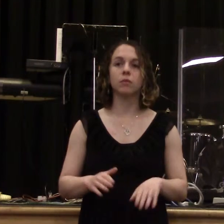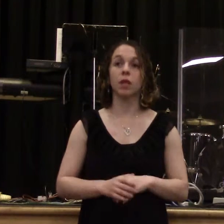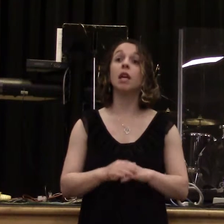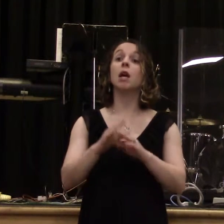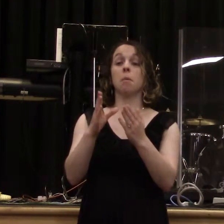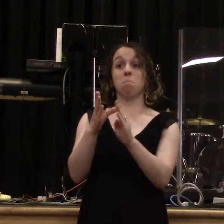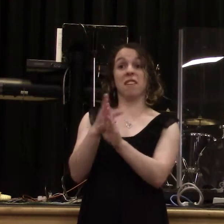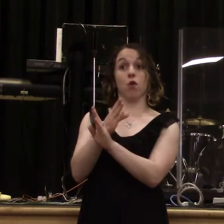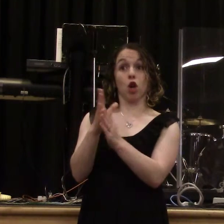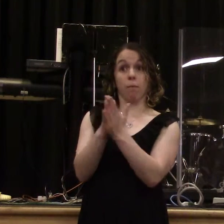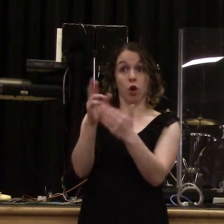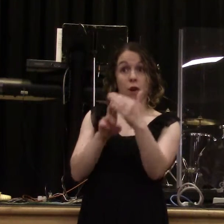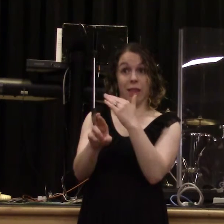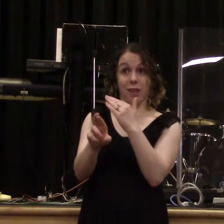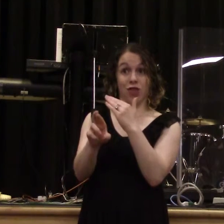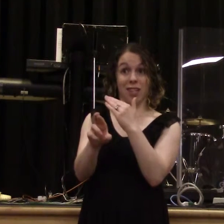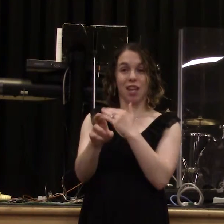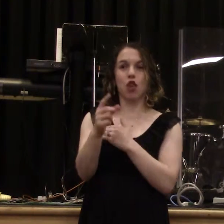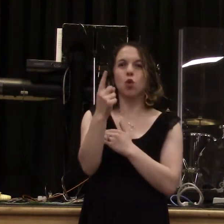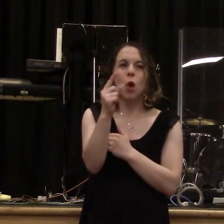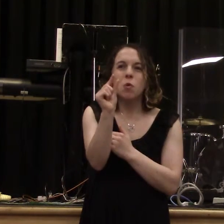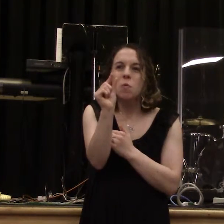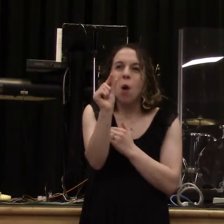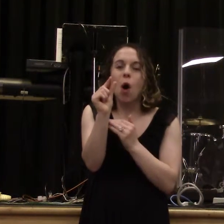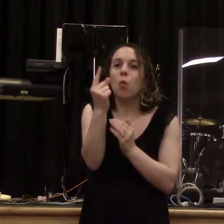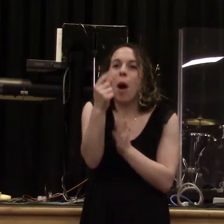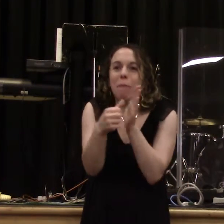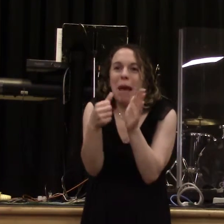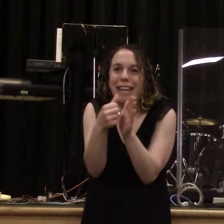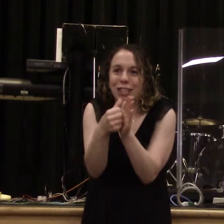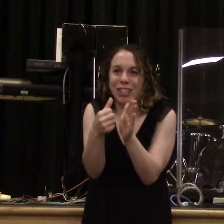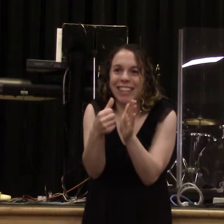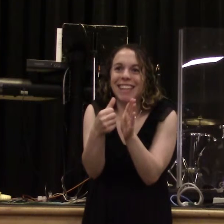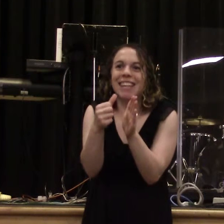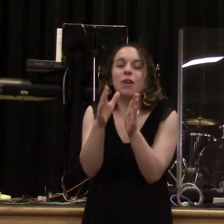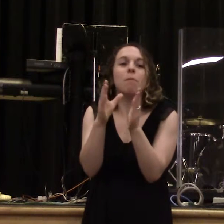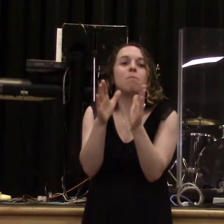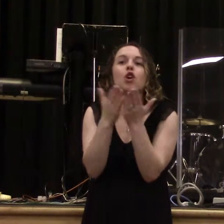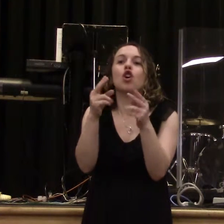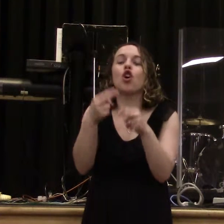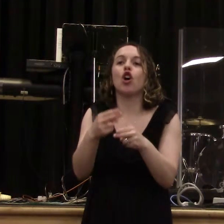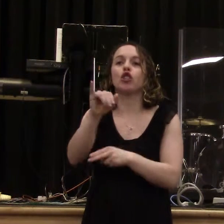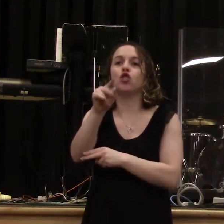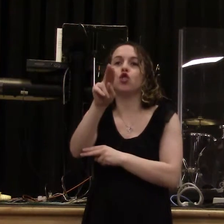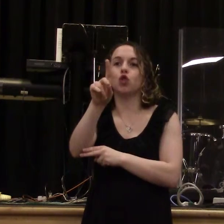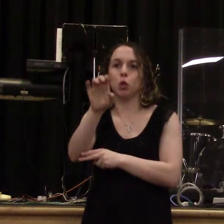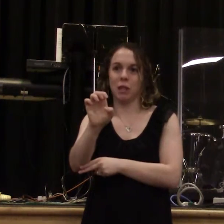And in verse 3 of this, Jude says, you know, I want to write to you about salvation. I was eager, in fact, but I